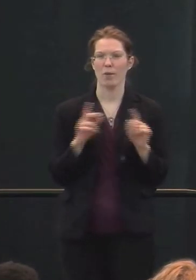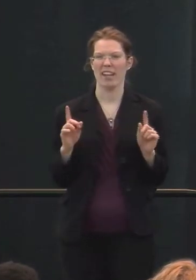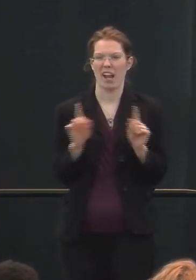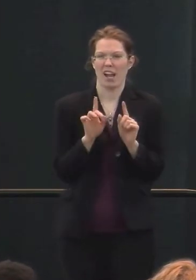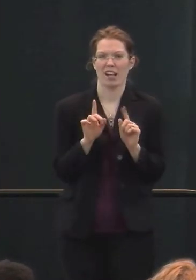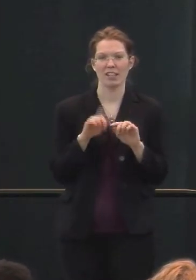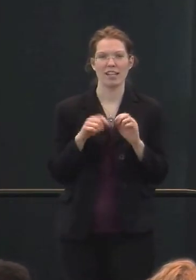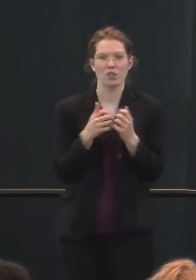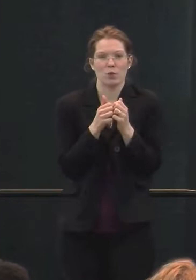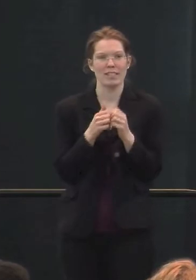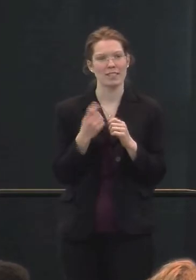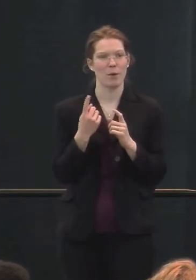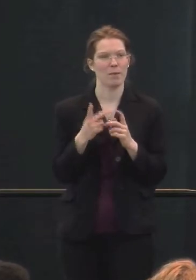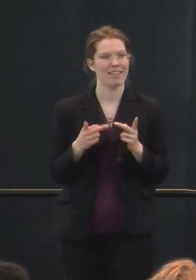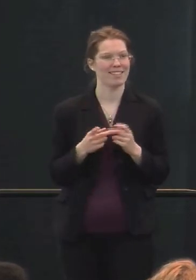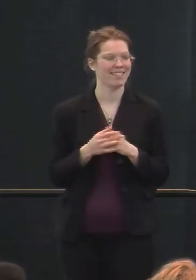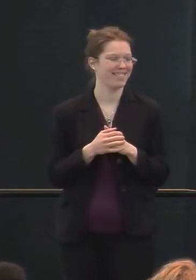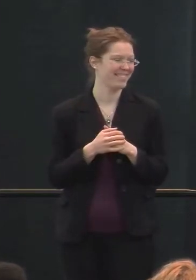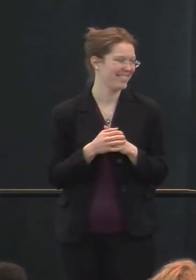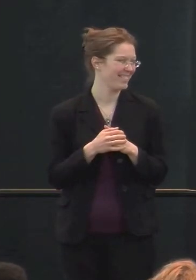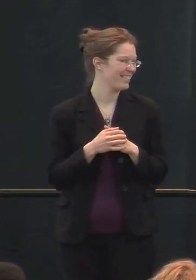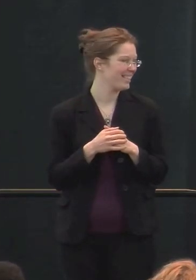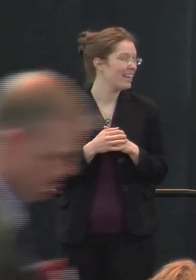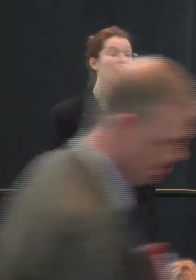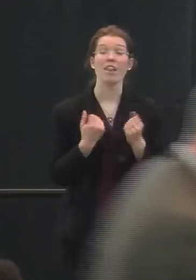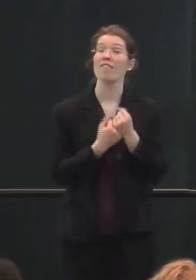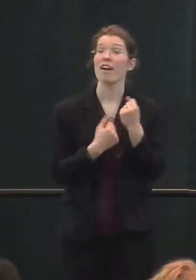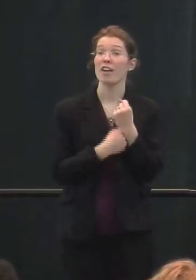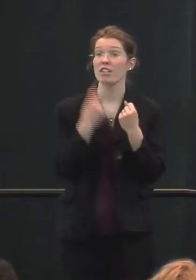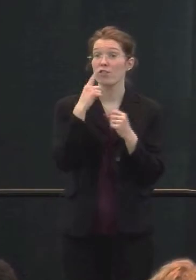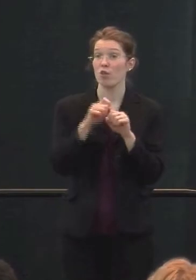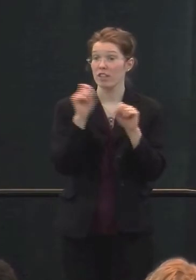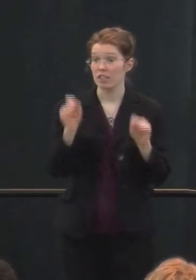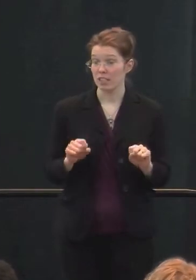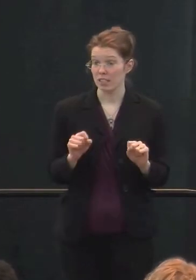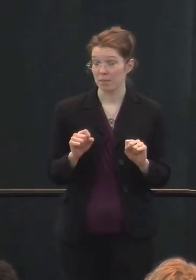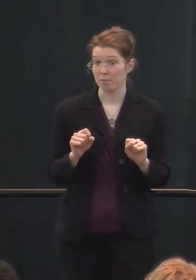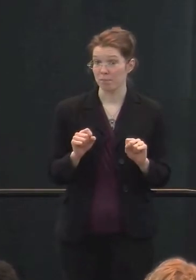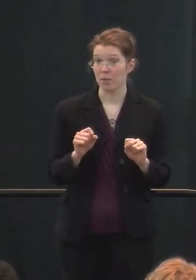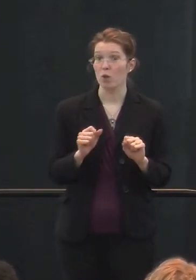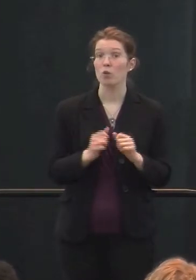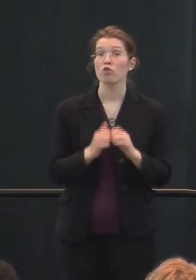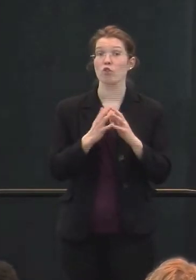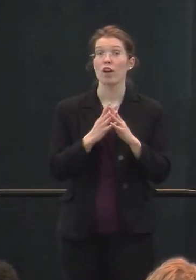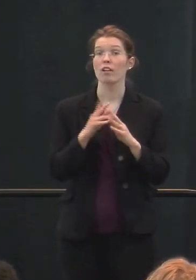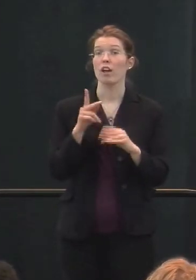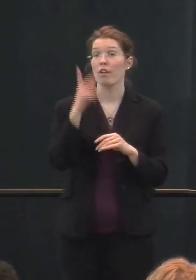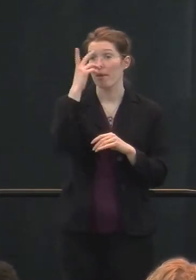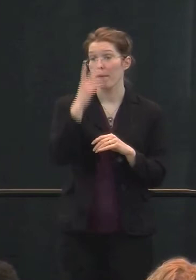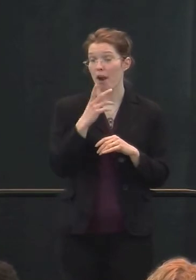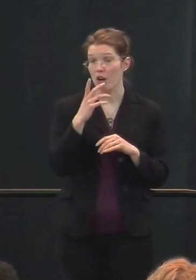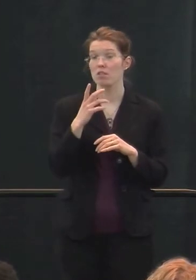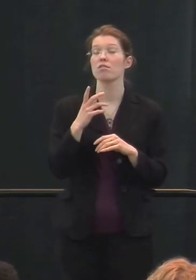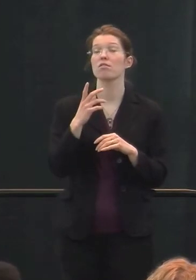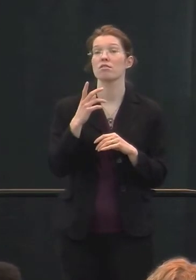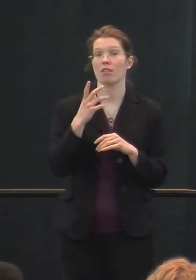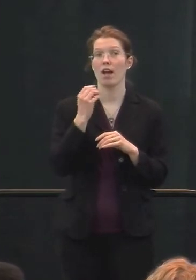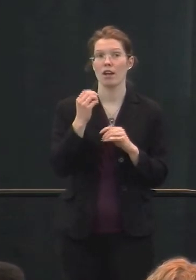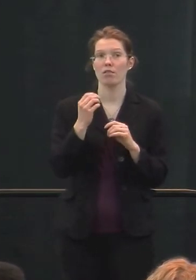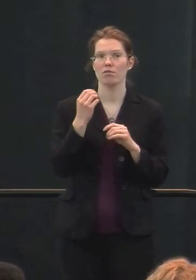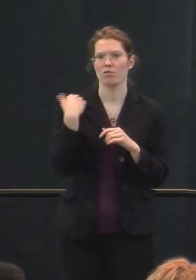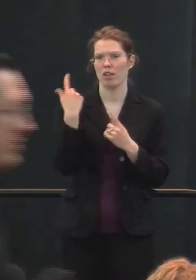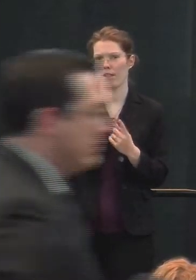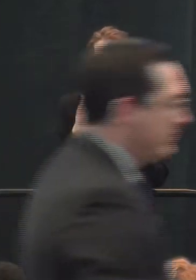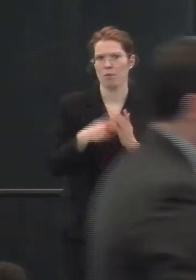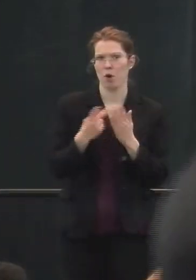old age. There's not enough room back here. The foundation for this system was created by parents, and until now the programs have